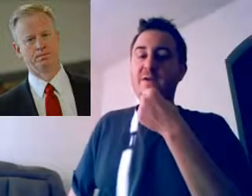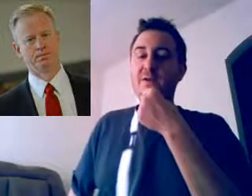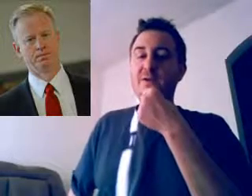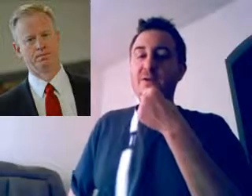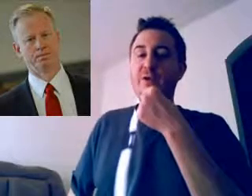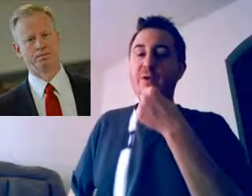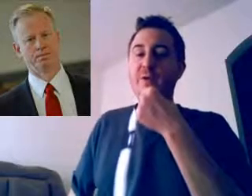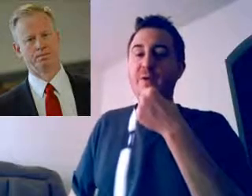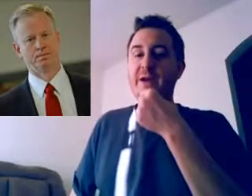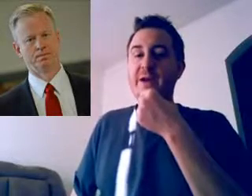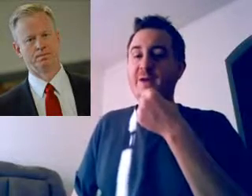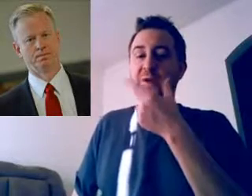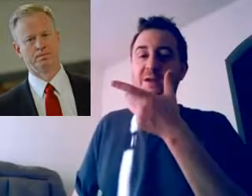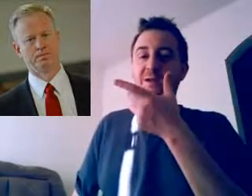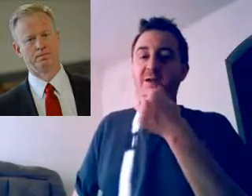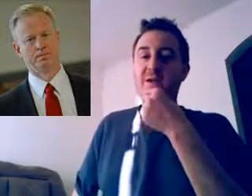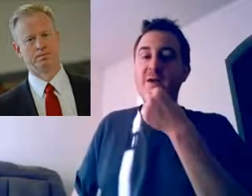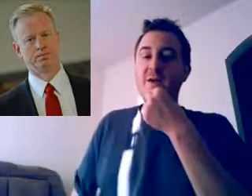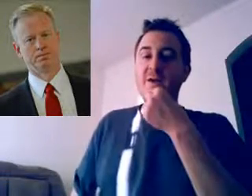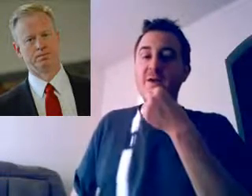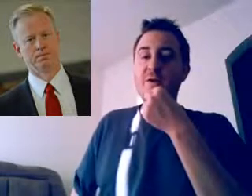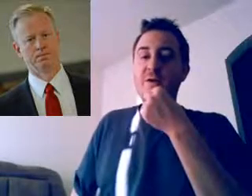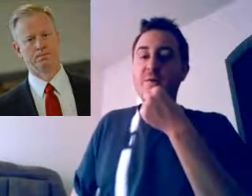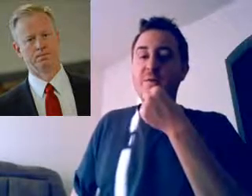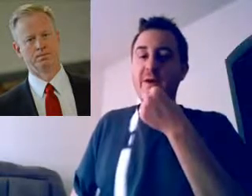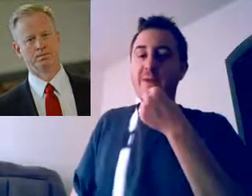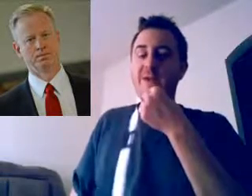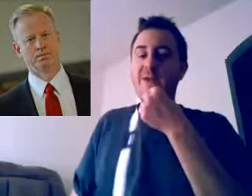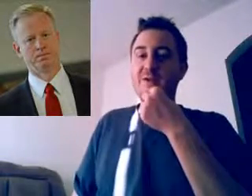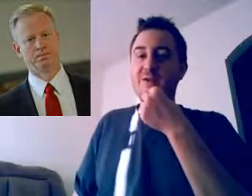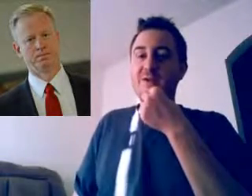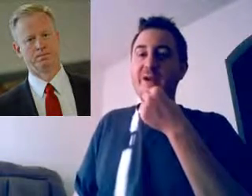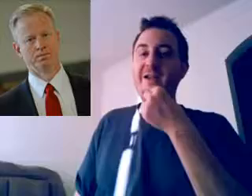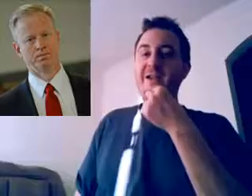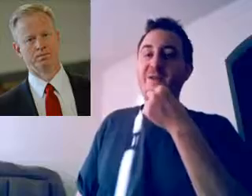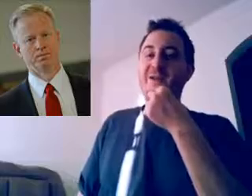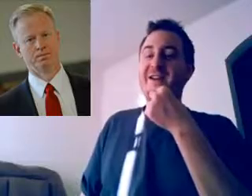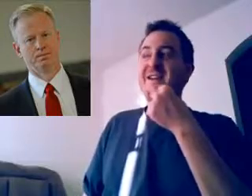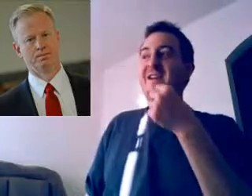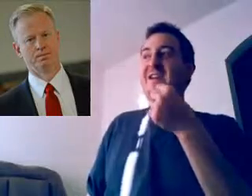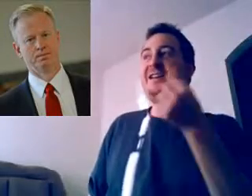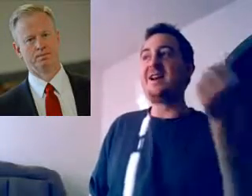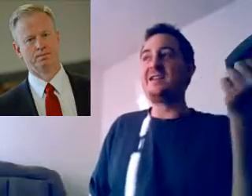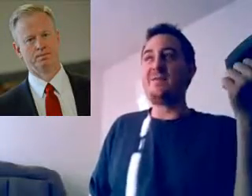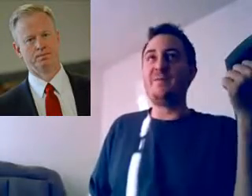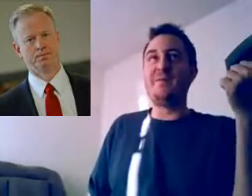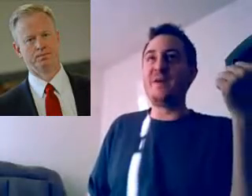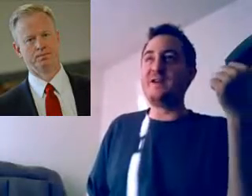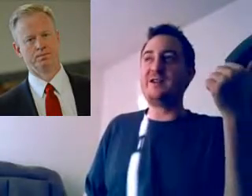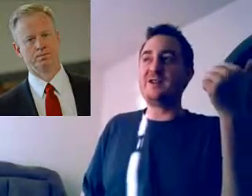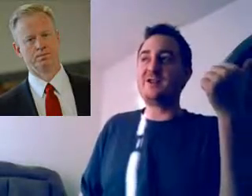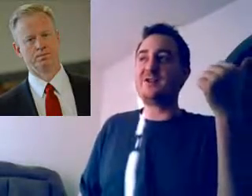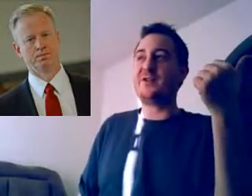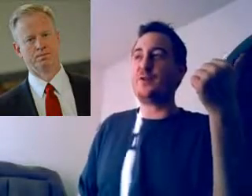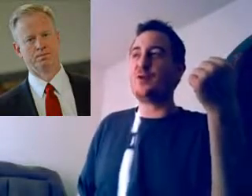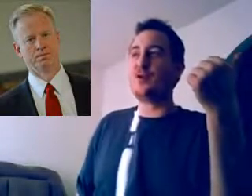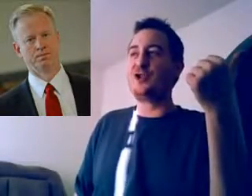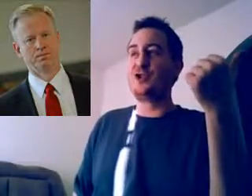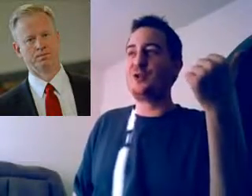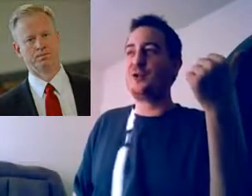looked at anybody else because I don't need to. He's going to win. He got some felony charges on the Aurora shooter.